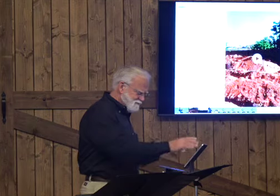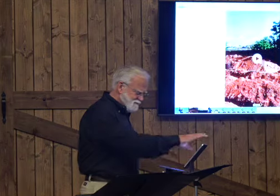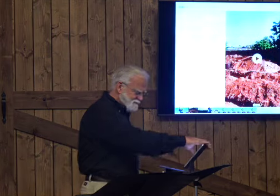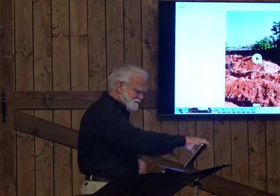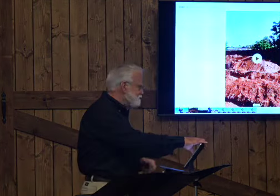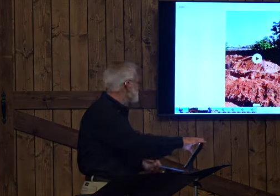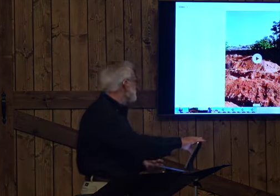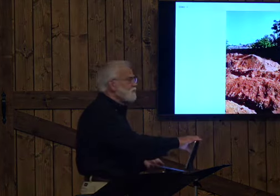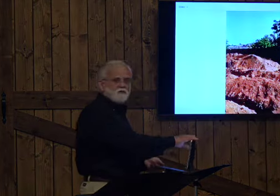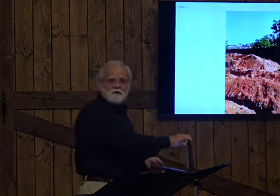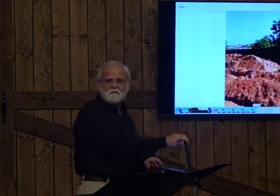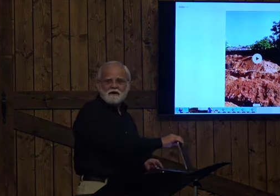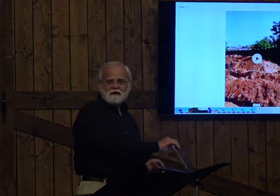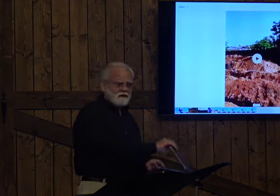We're glad that.